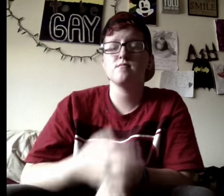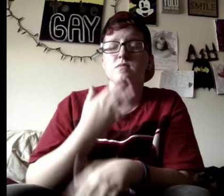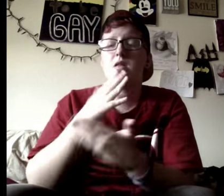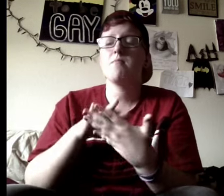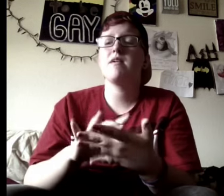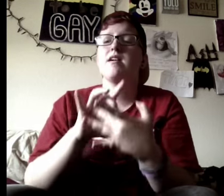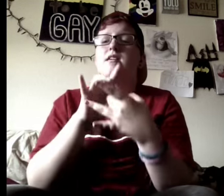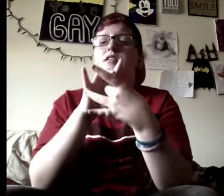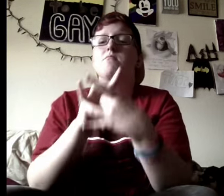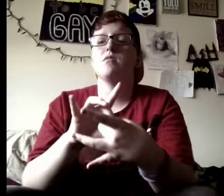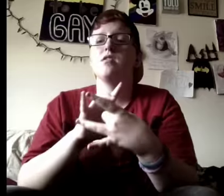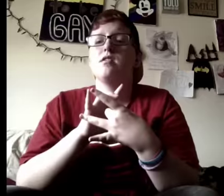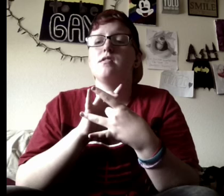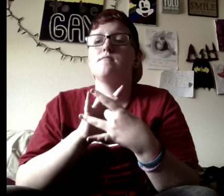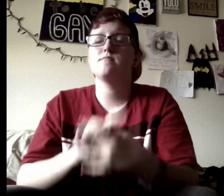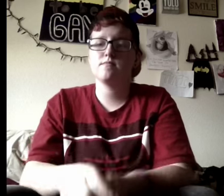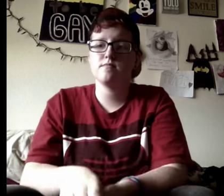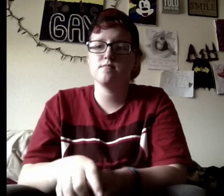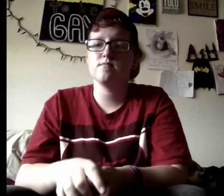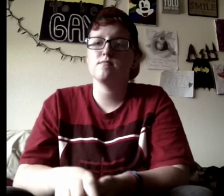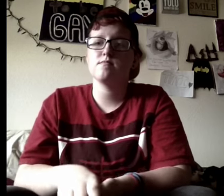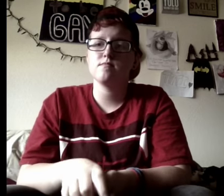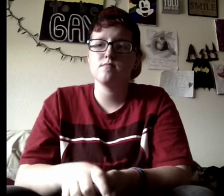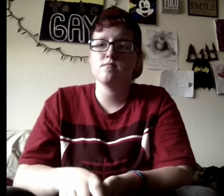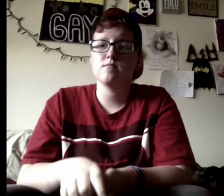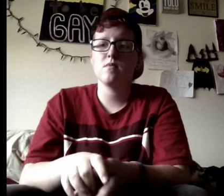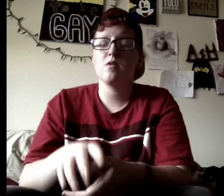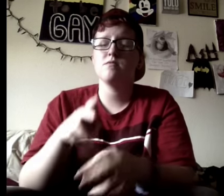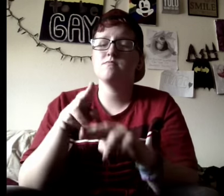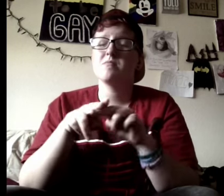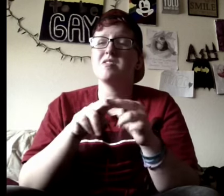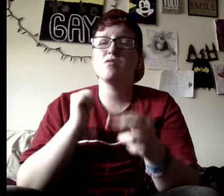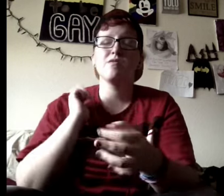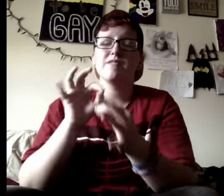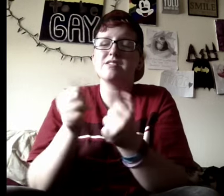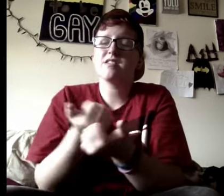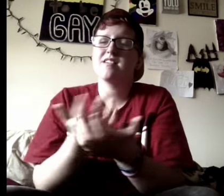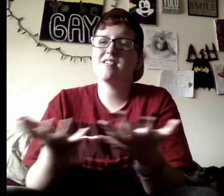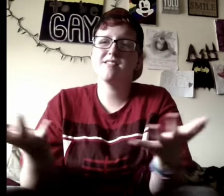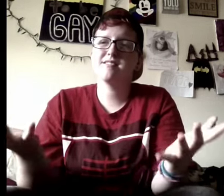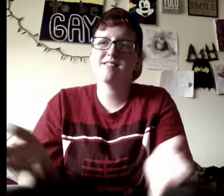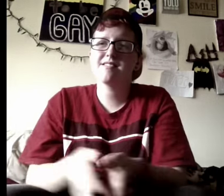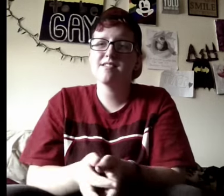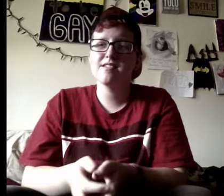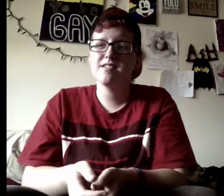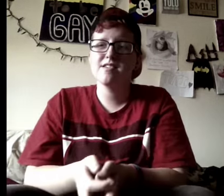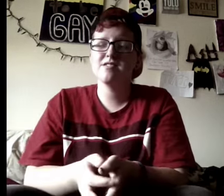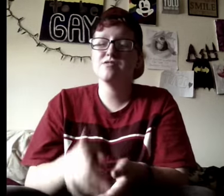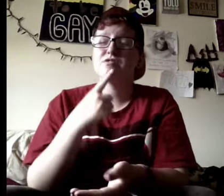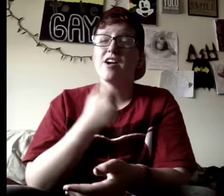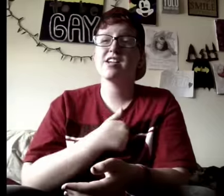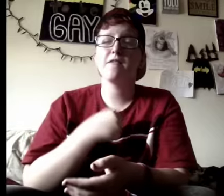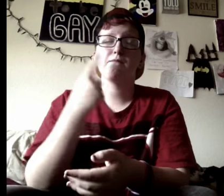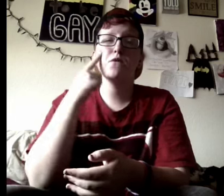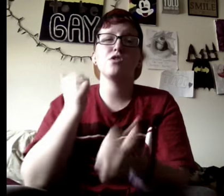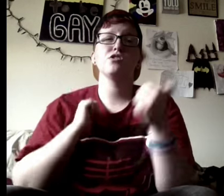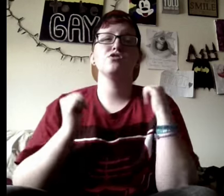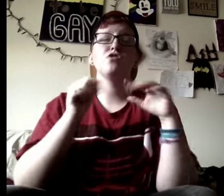now we got bad blood, hey! Band-aids don't fix bullet holes, you'll say sorry, just for